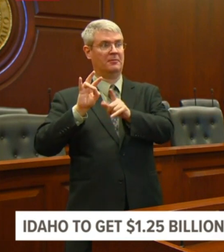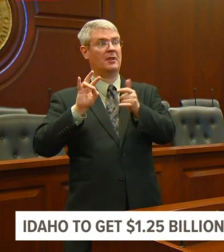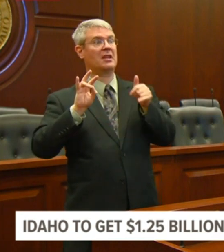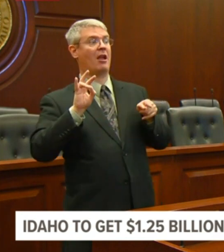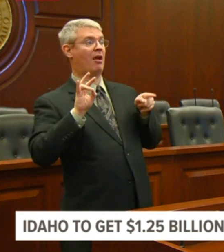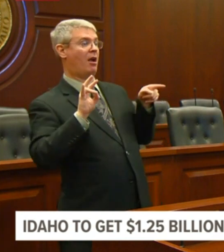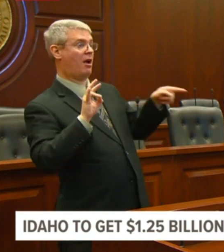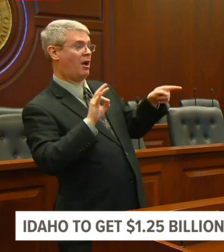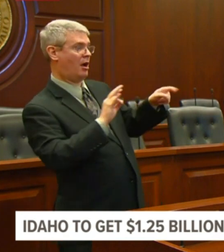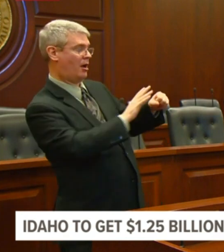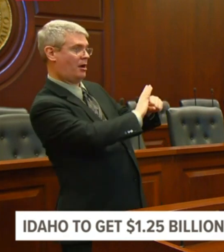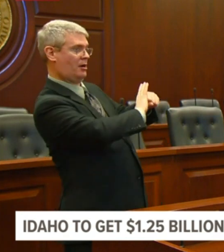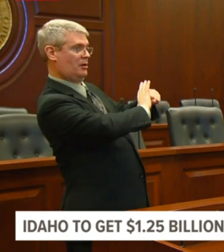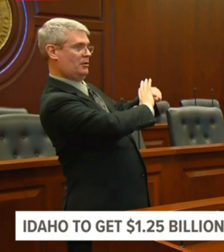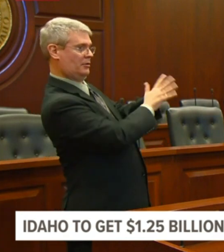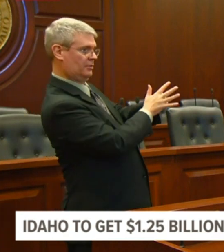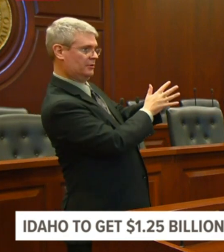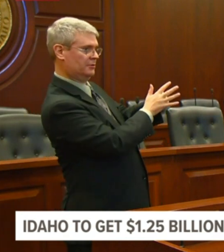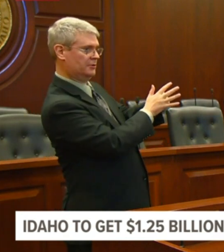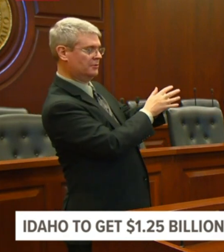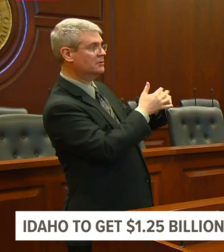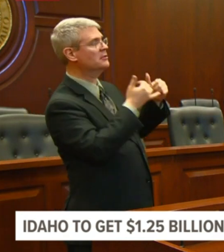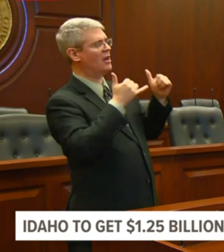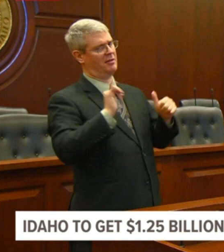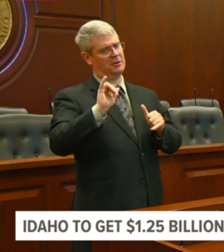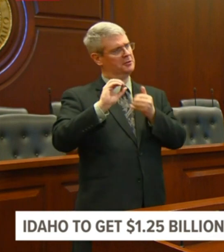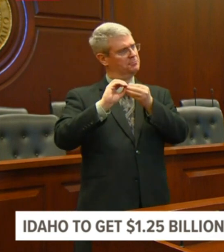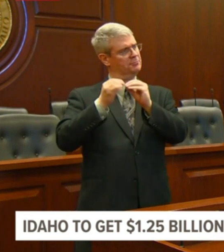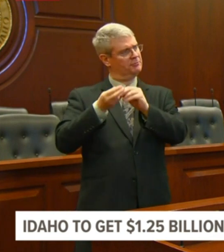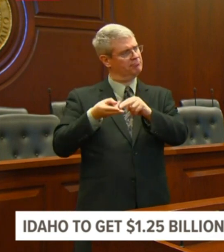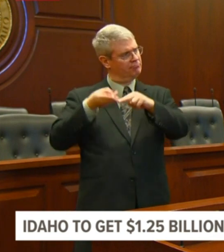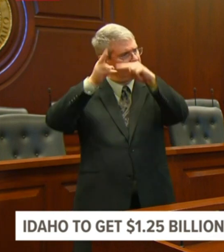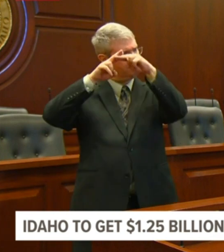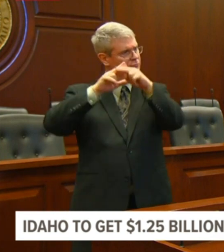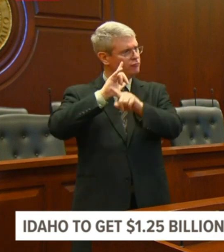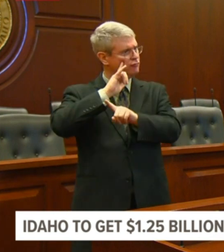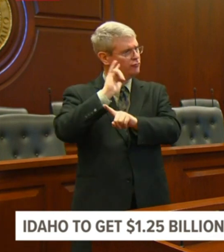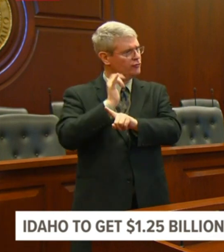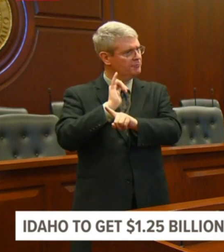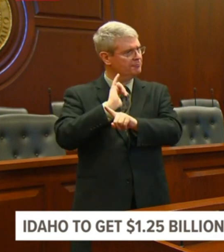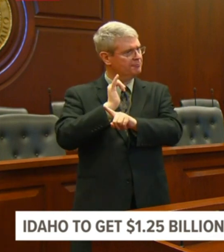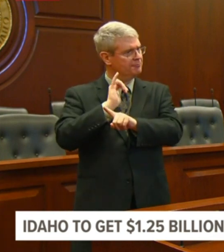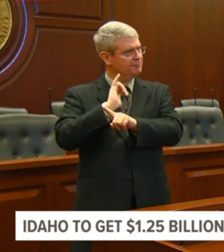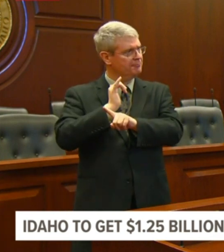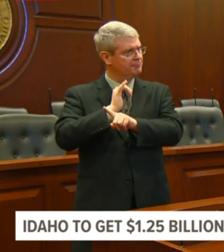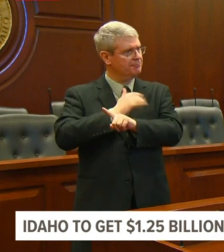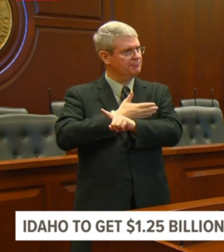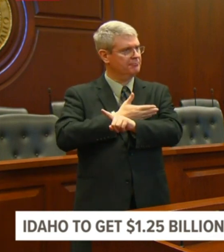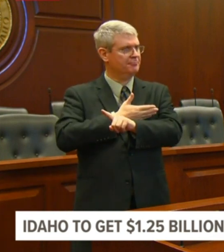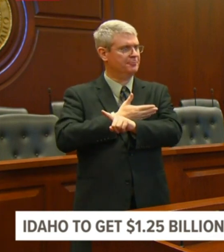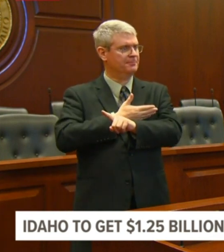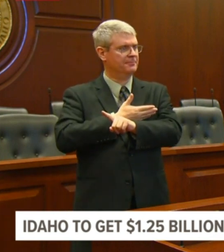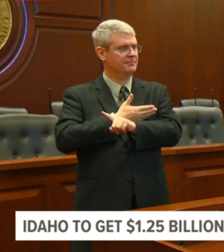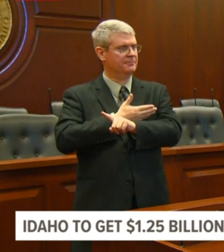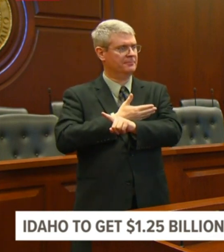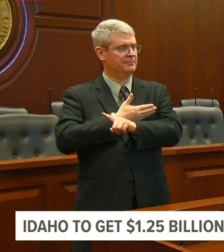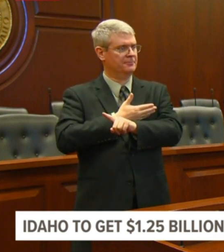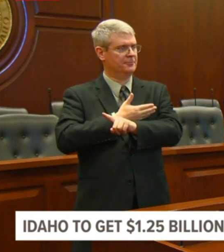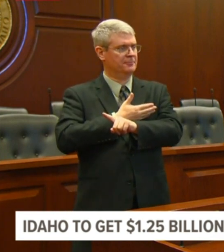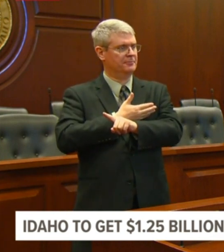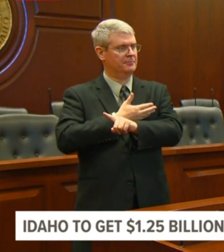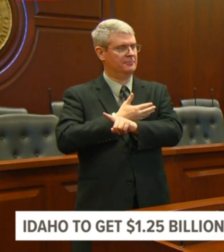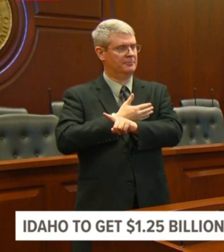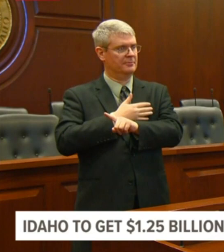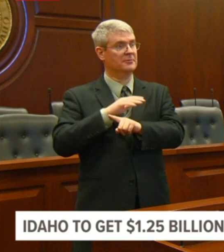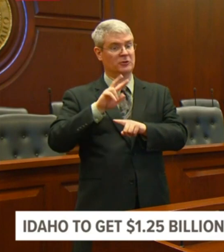what kind of projections are there for future filings? Well, they're going to be a lot worse than 2.7. We know